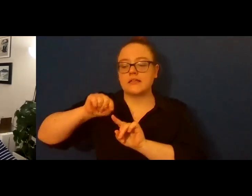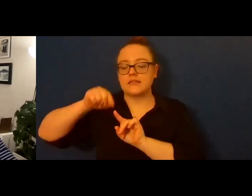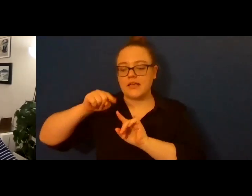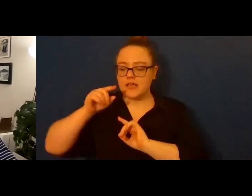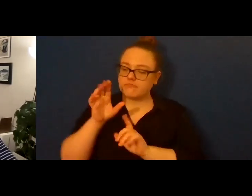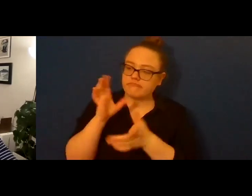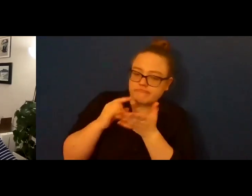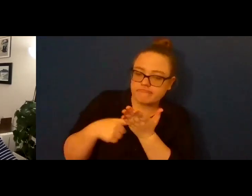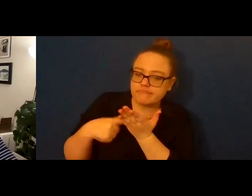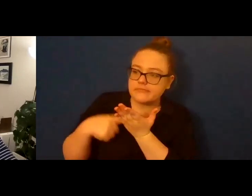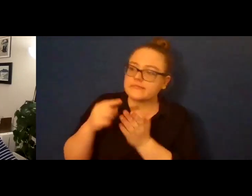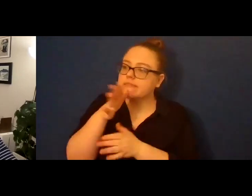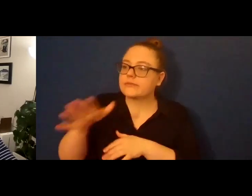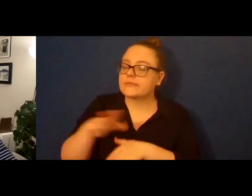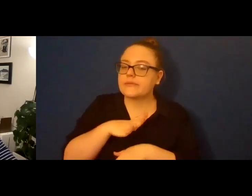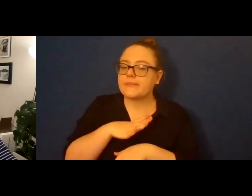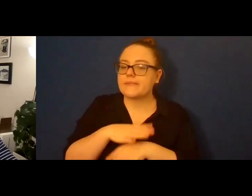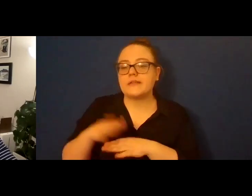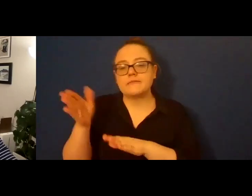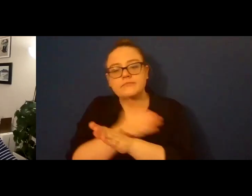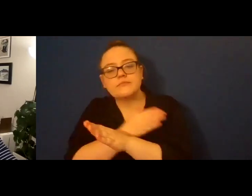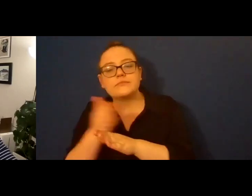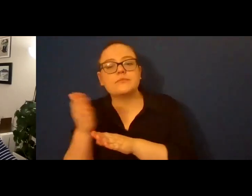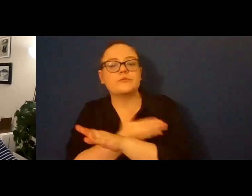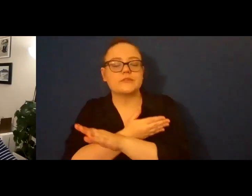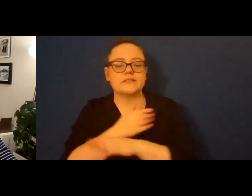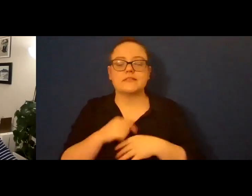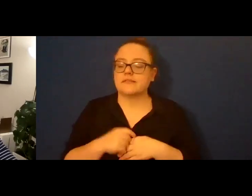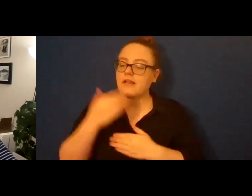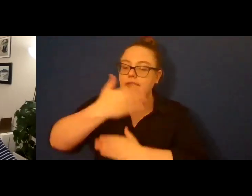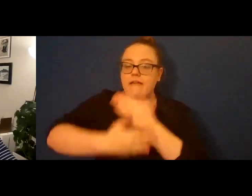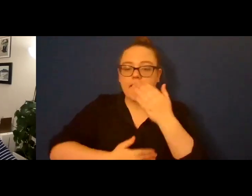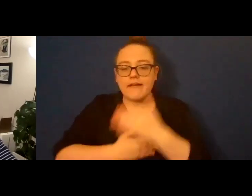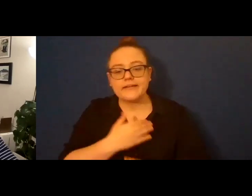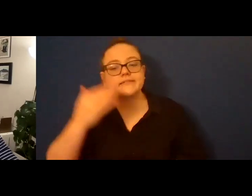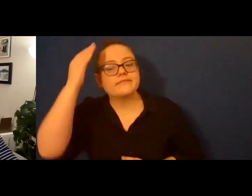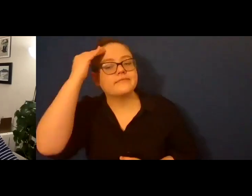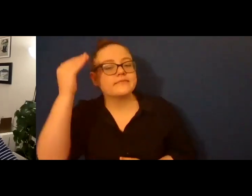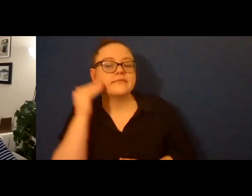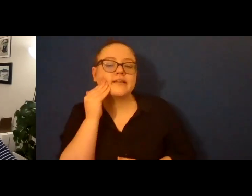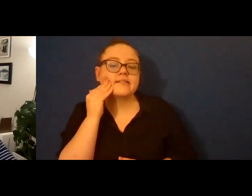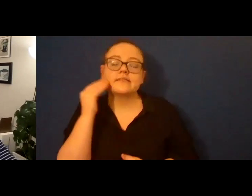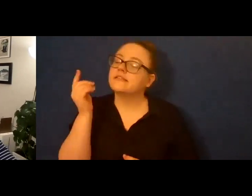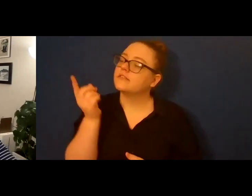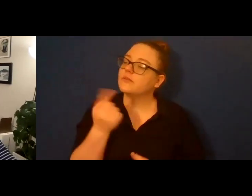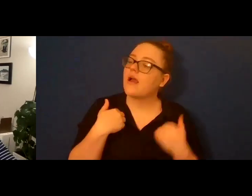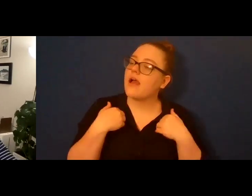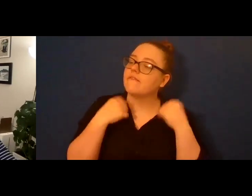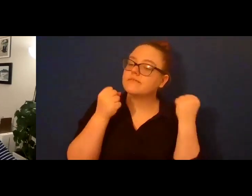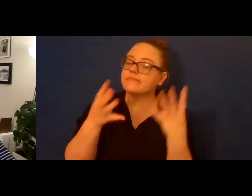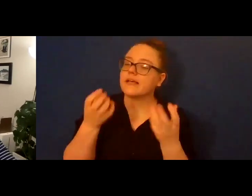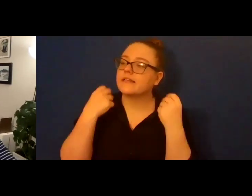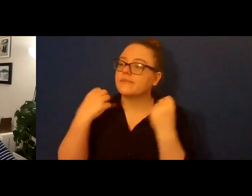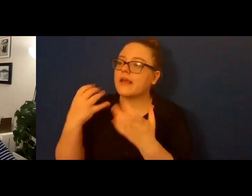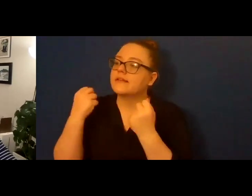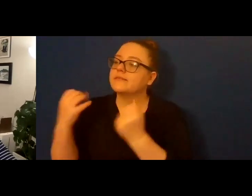of the hecaton here. Enviable Briarious with thy hands and heads hadst thou all things multiplied in proportion